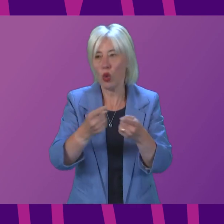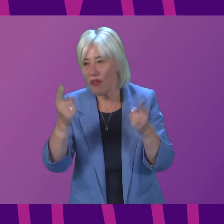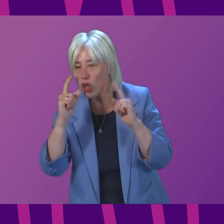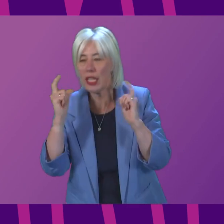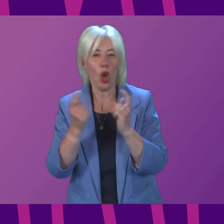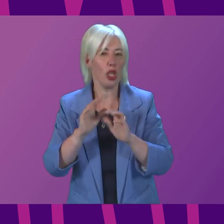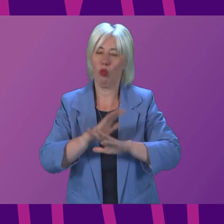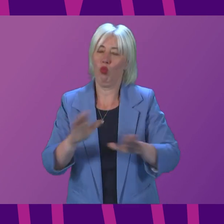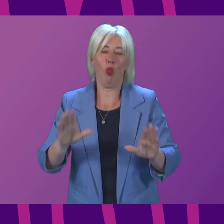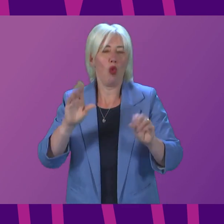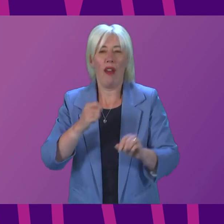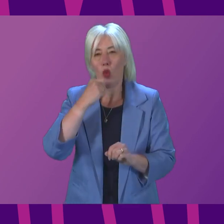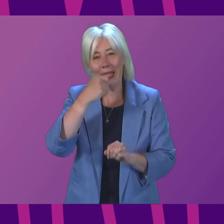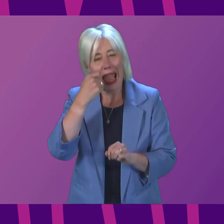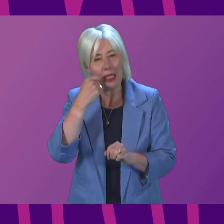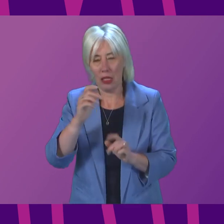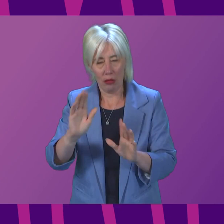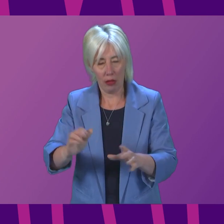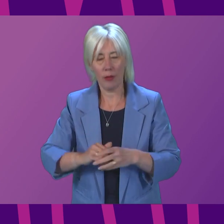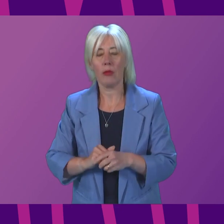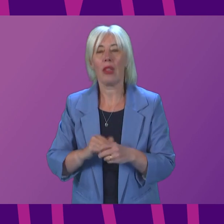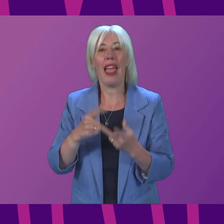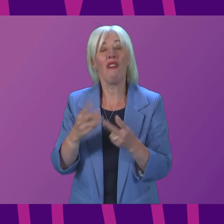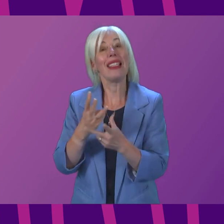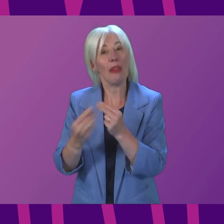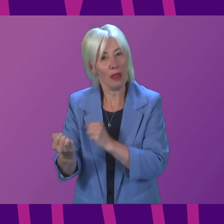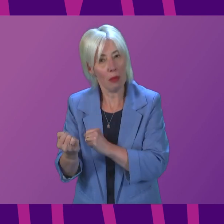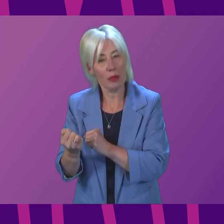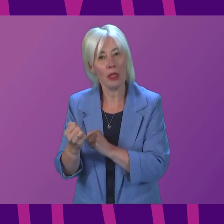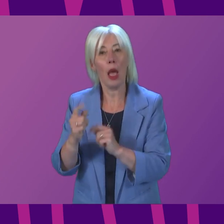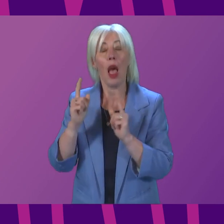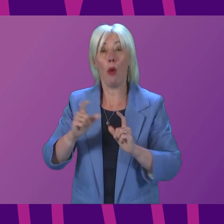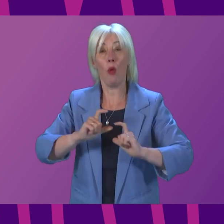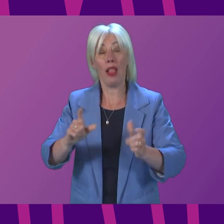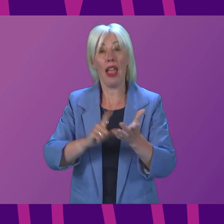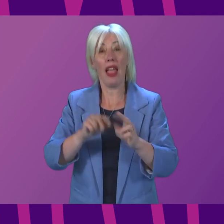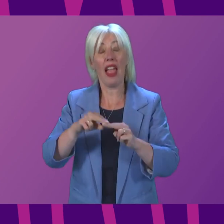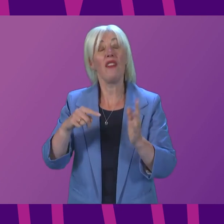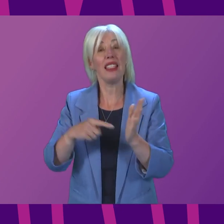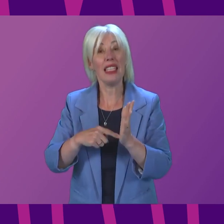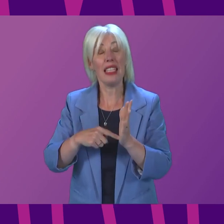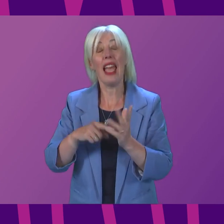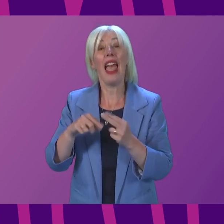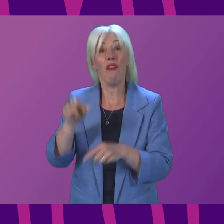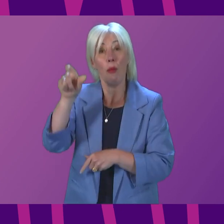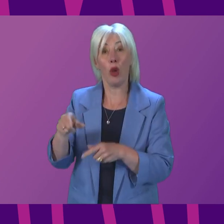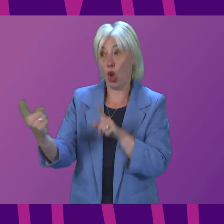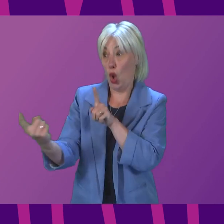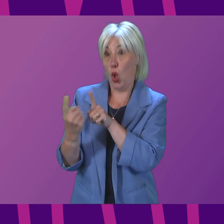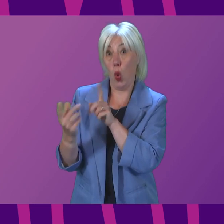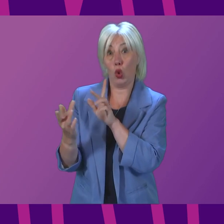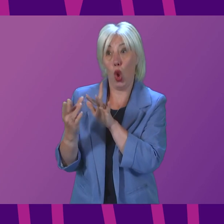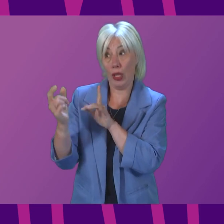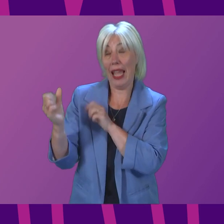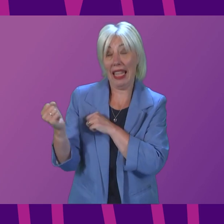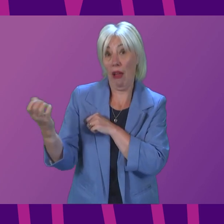and colleges. However, until the end of April, we will continue to advise using LFTs daily for seven days if a close contact and on